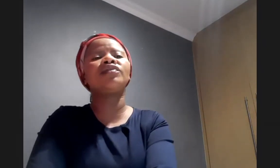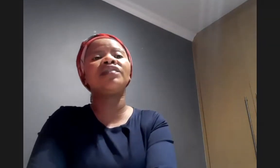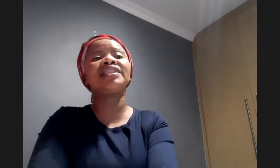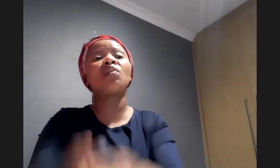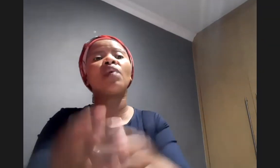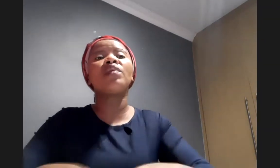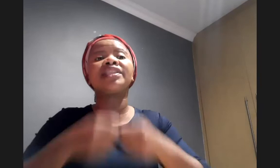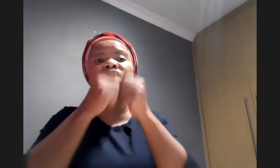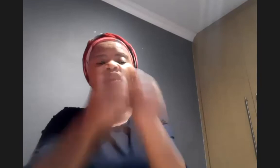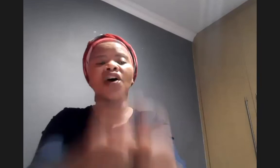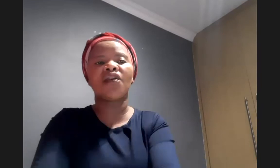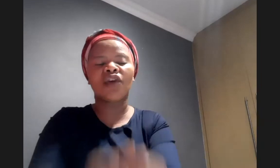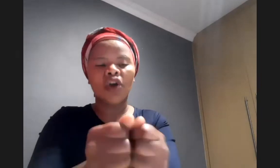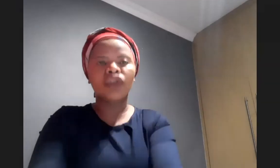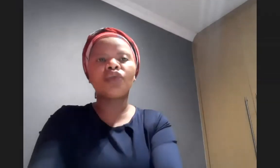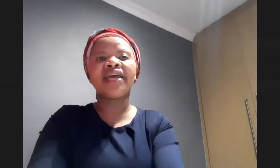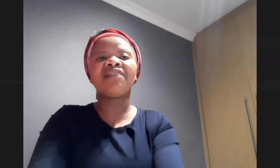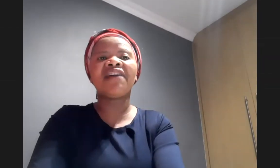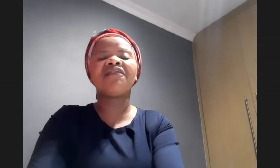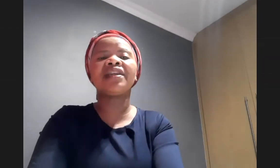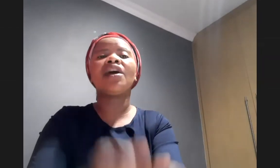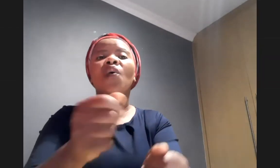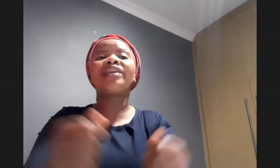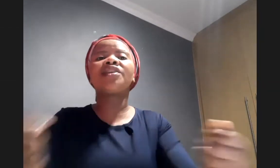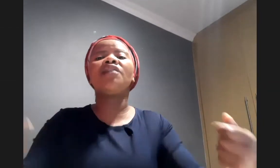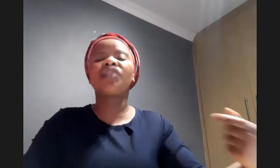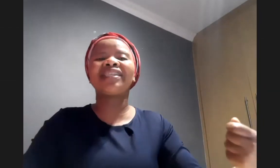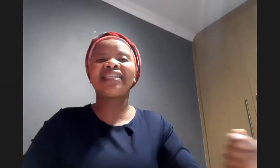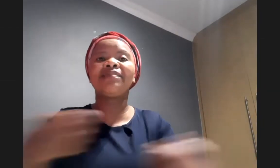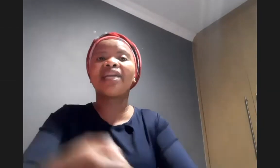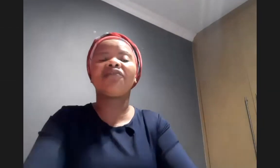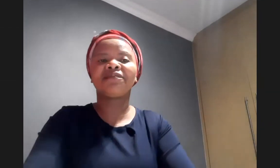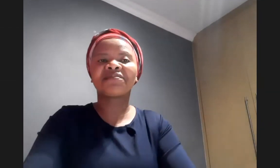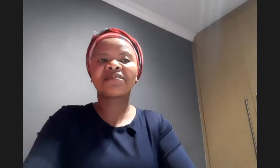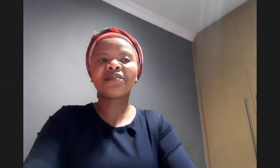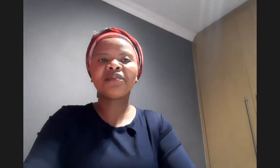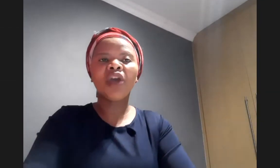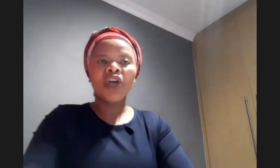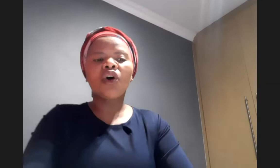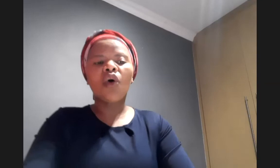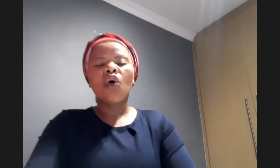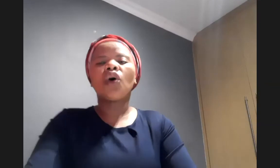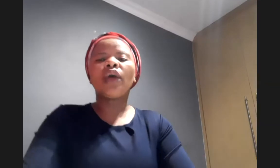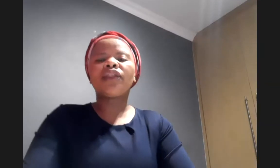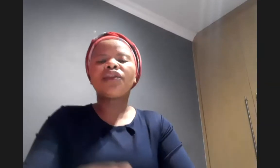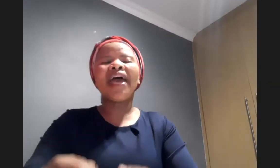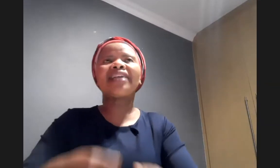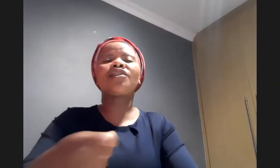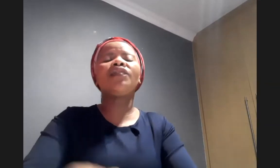service that when we serve truly and faithfully we serve jesus himself so so through acts of